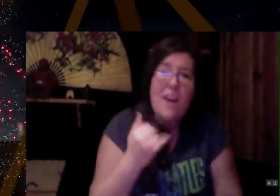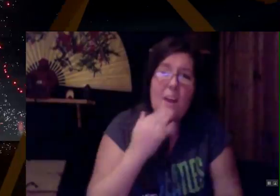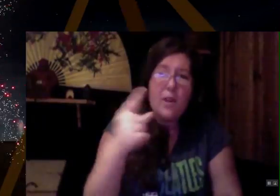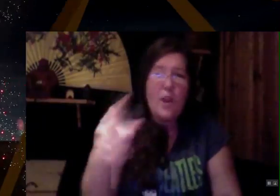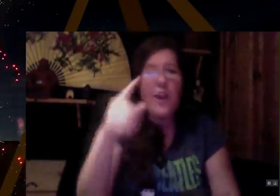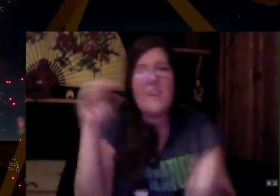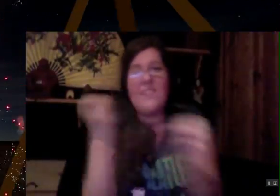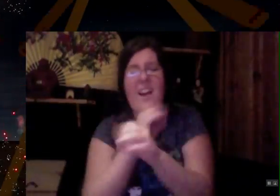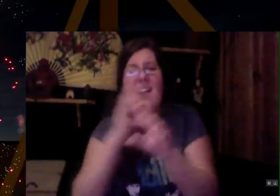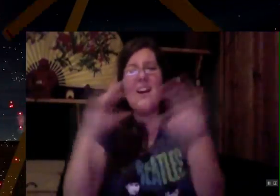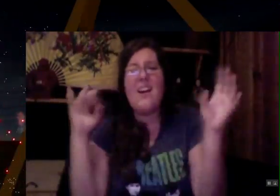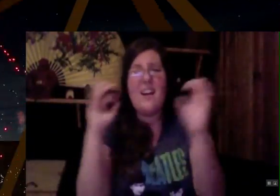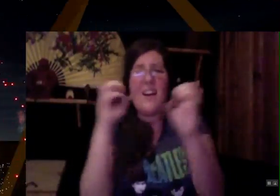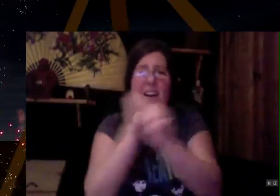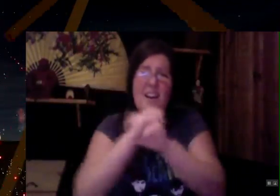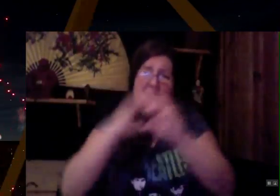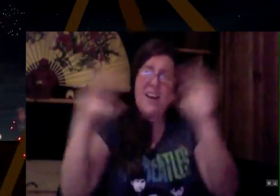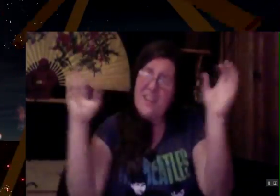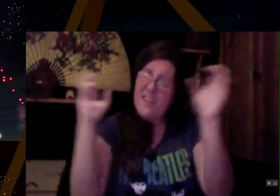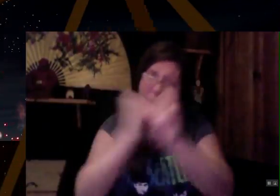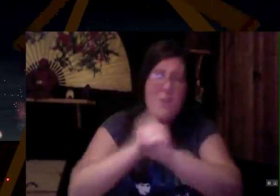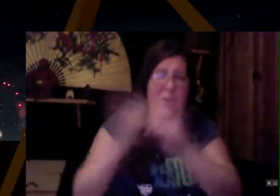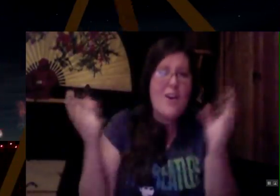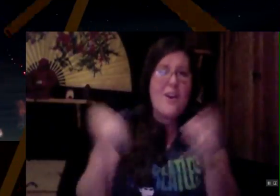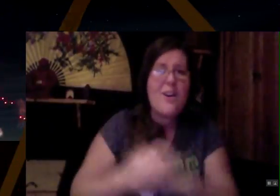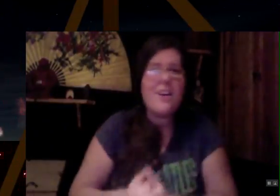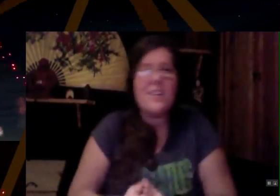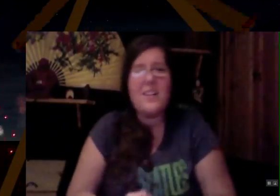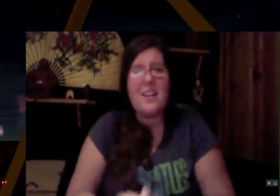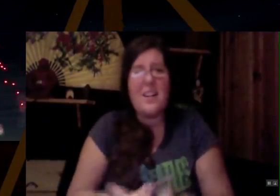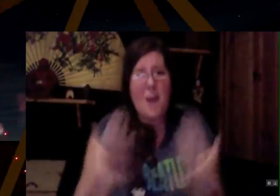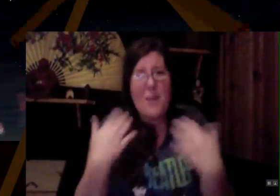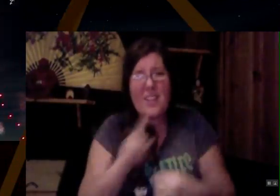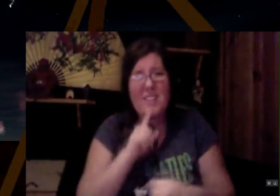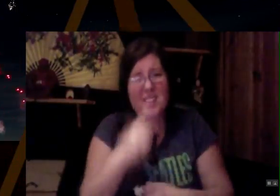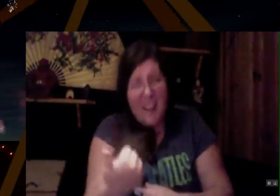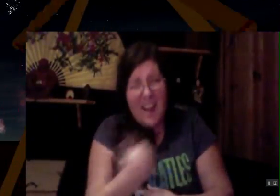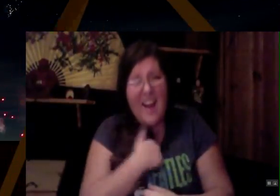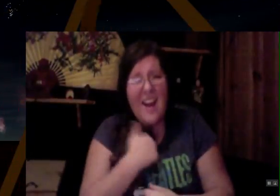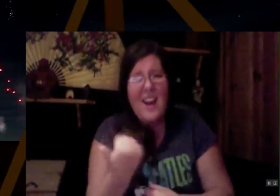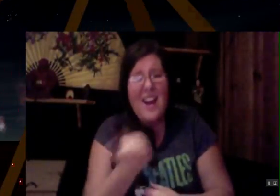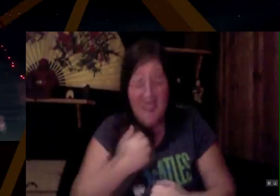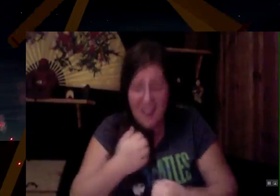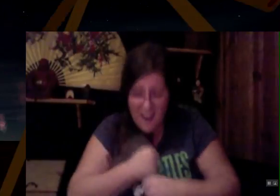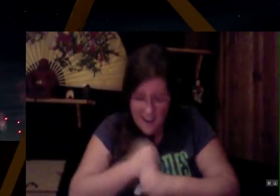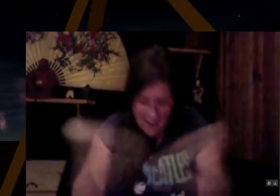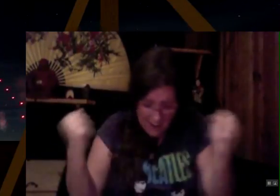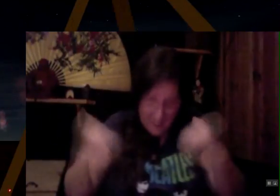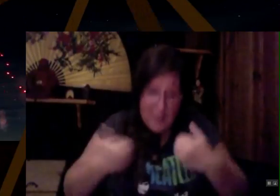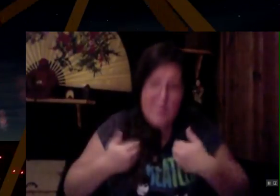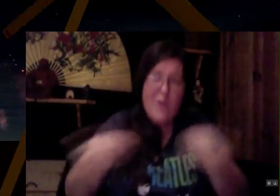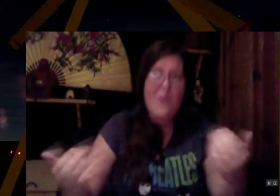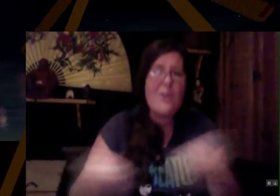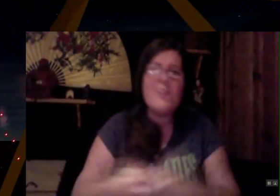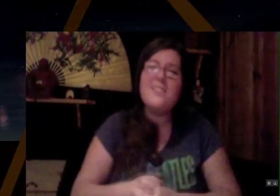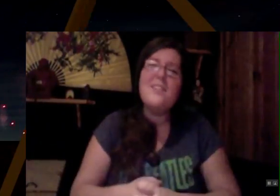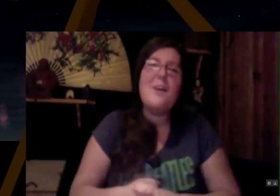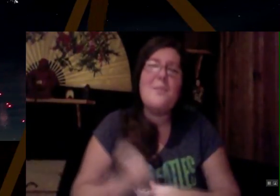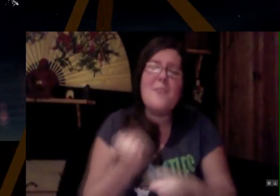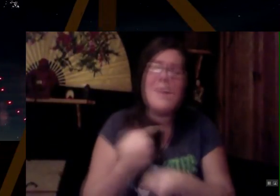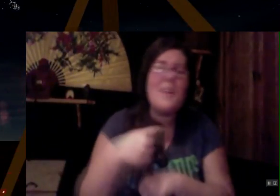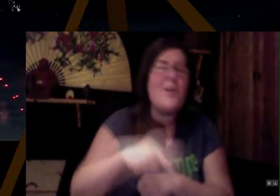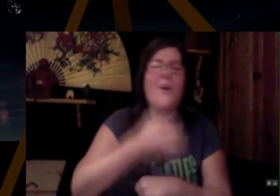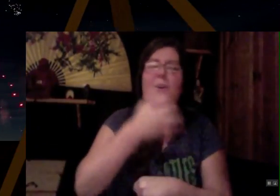Baby you're a firework. Come on let your colors burst.